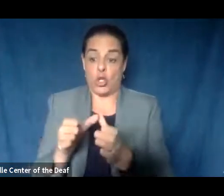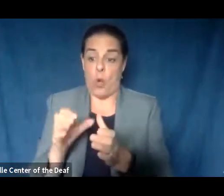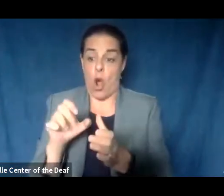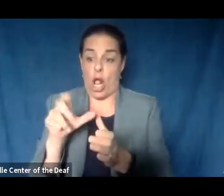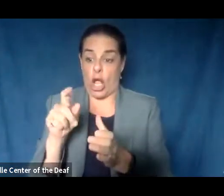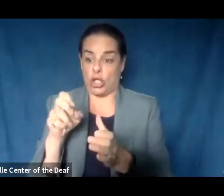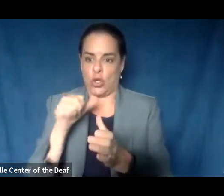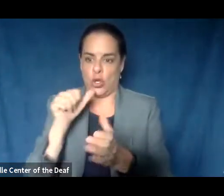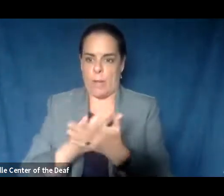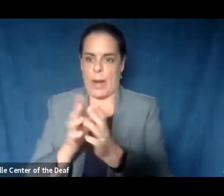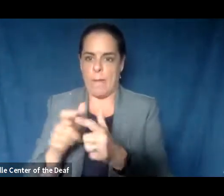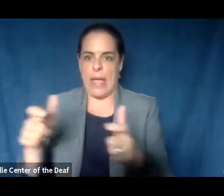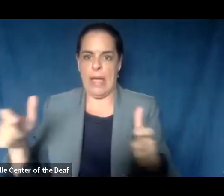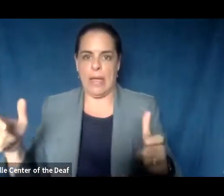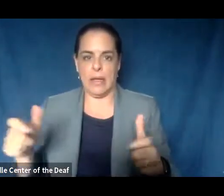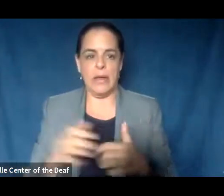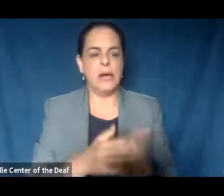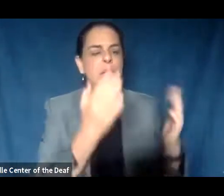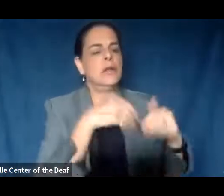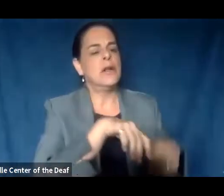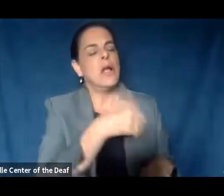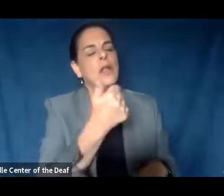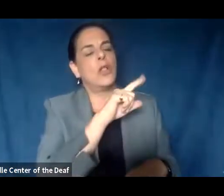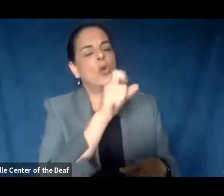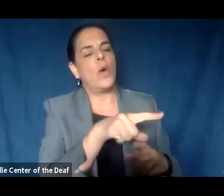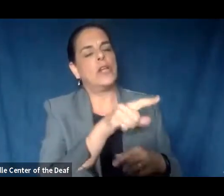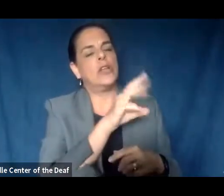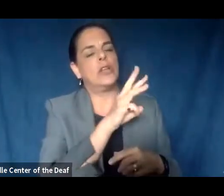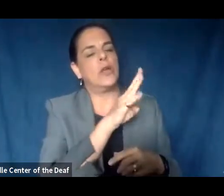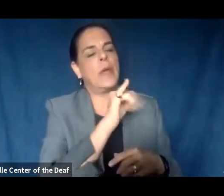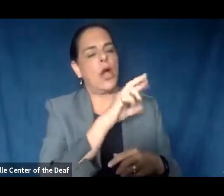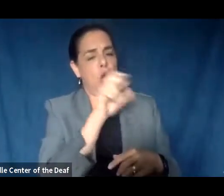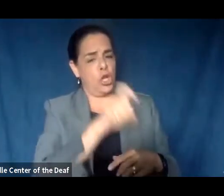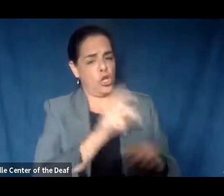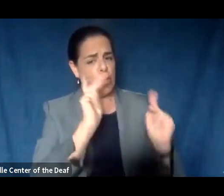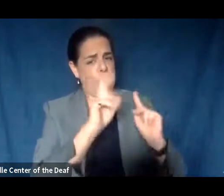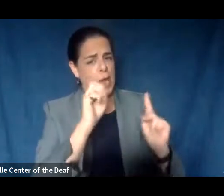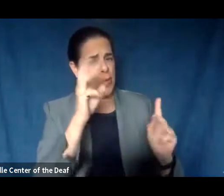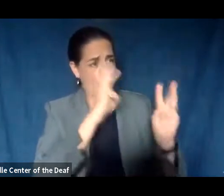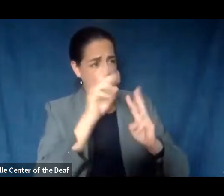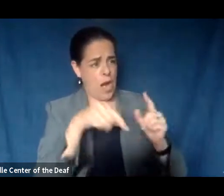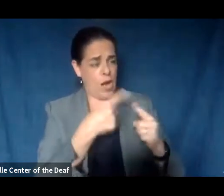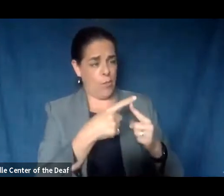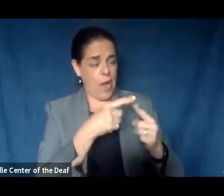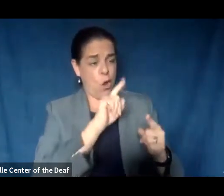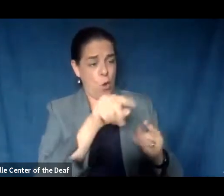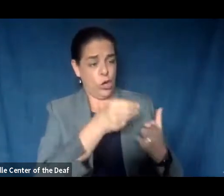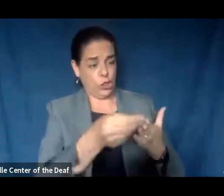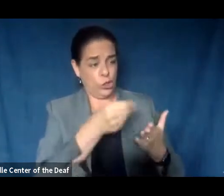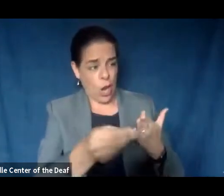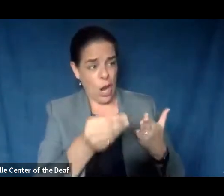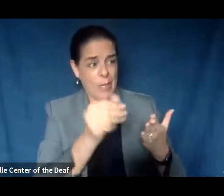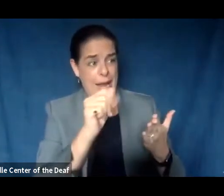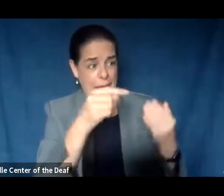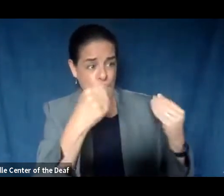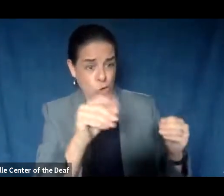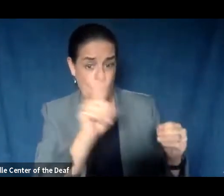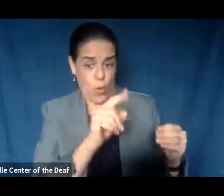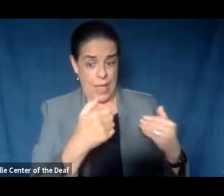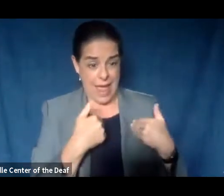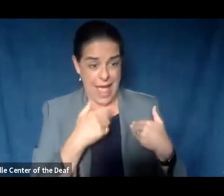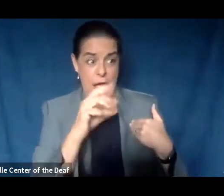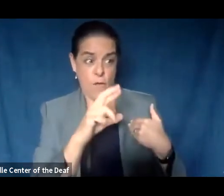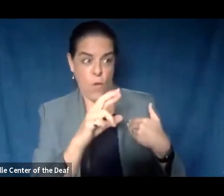Another question from Paul with WBIR, should people be at all concerned about shopping at a store where there is or was a small cluster?